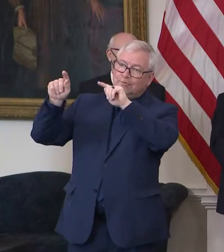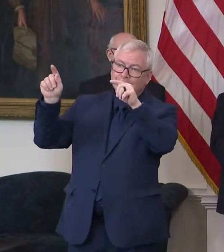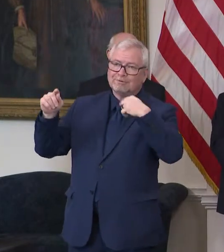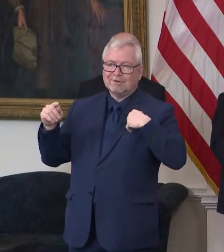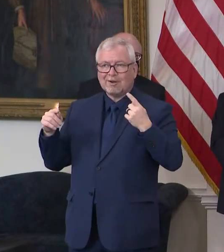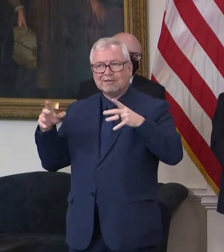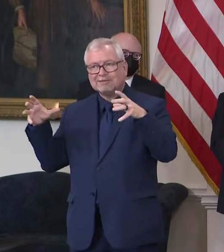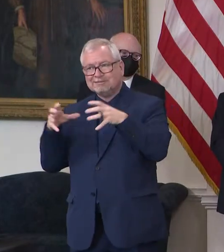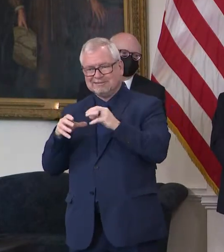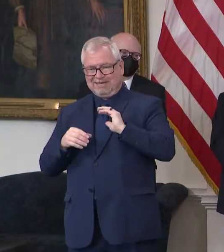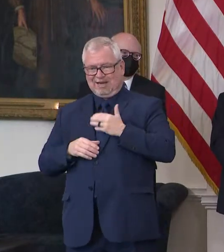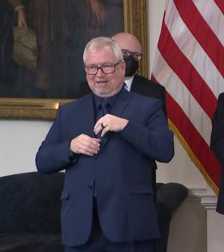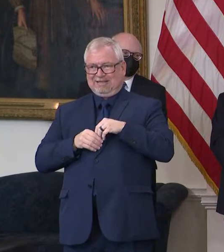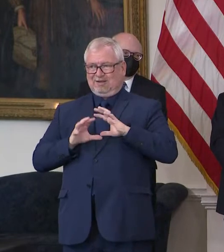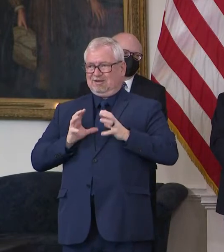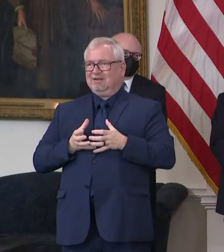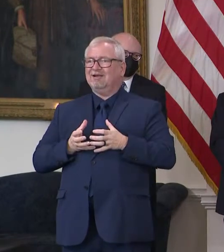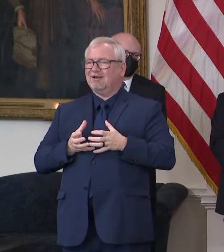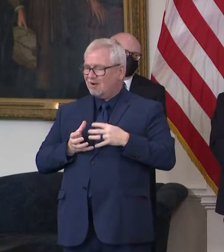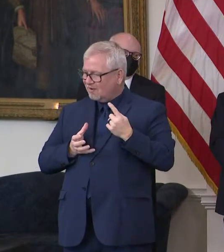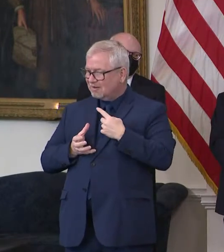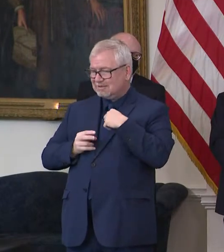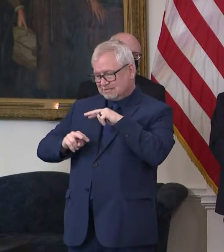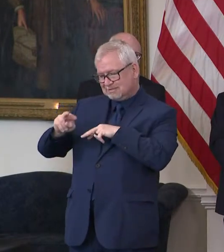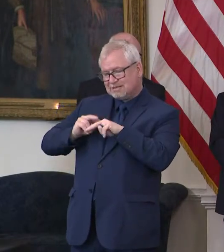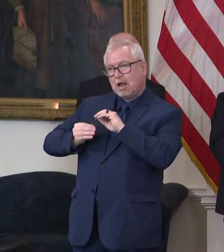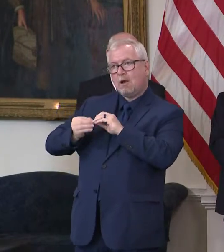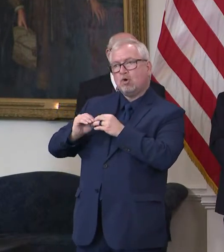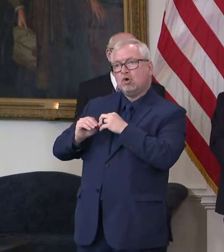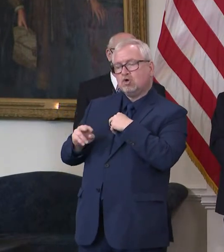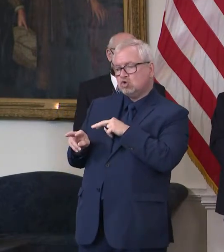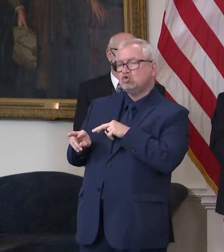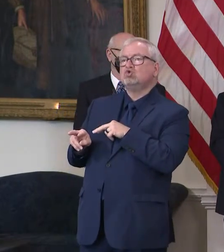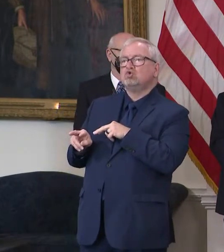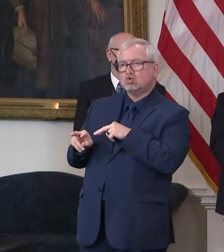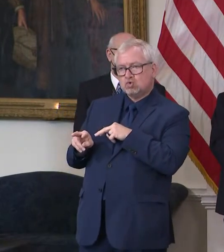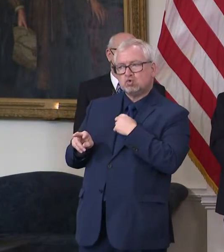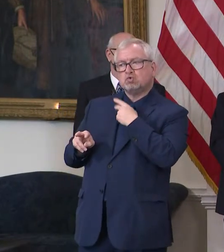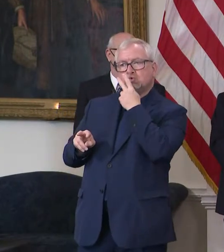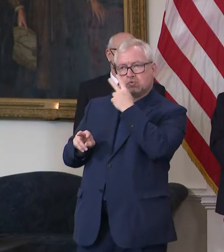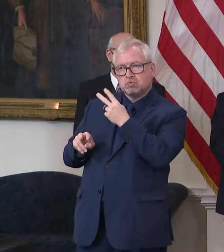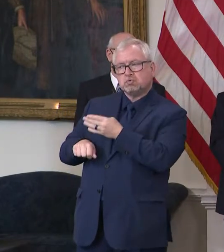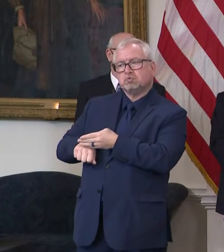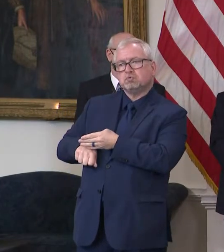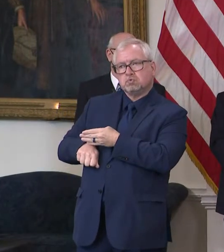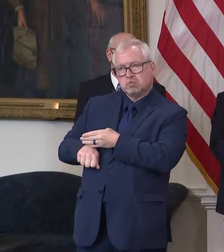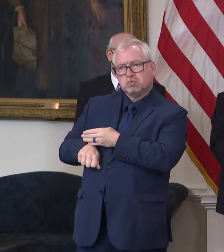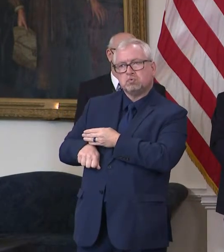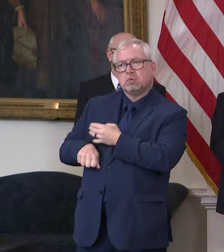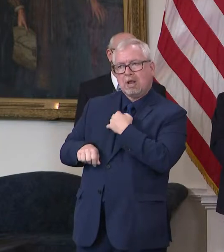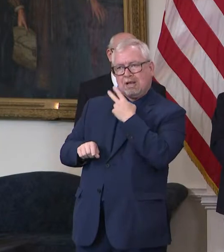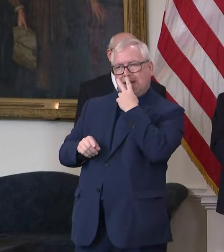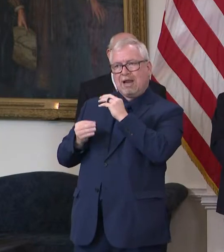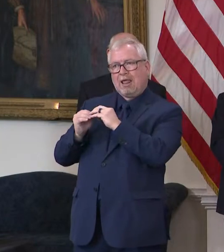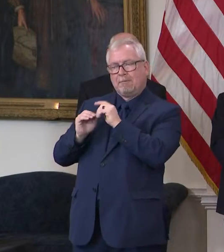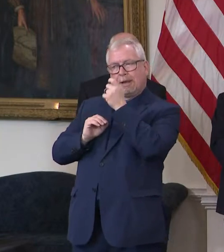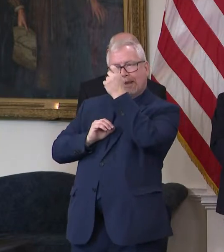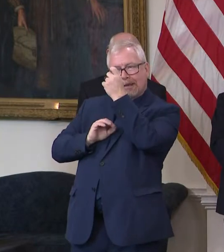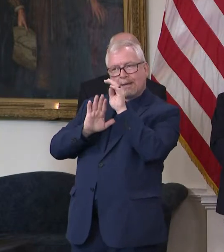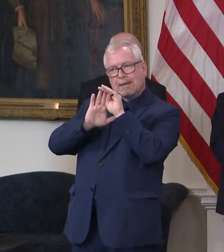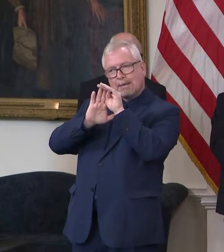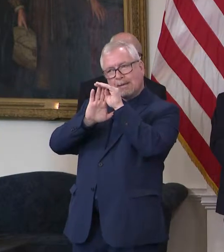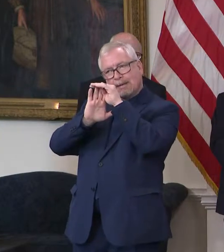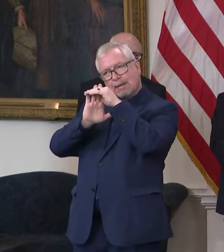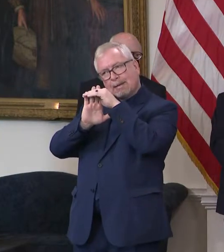numbers. First of all, we are encouraged, uh, that we have seen declining numbers for depending on the metric, which